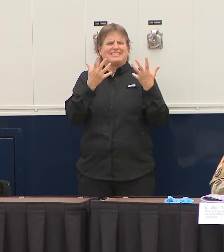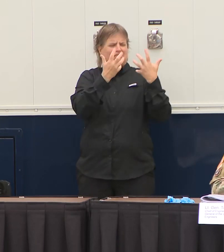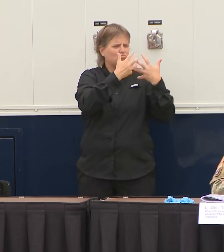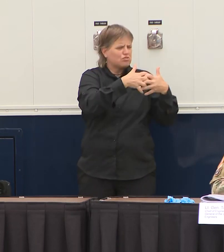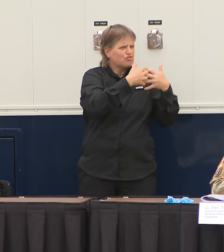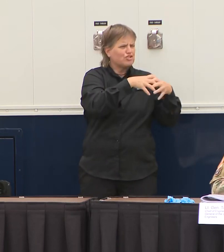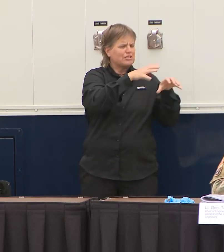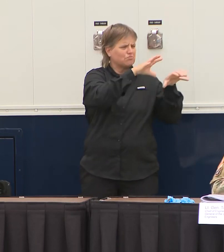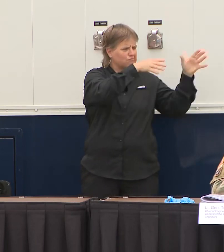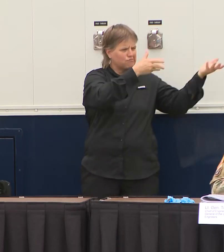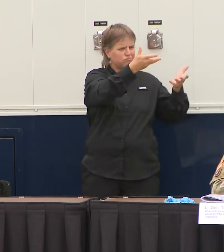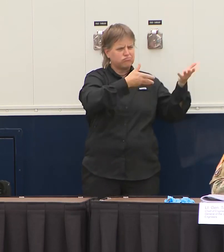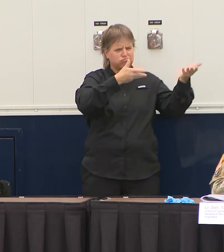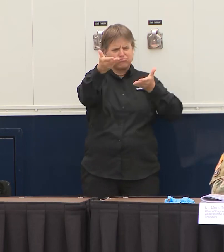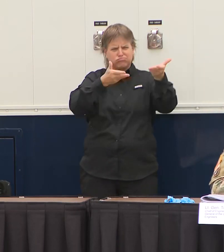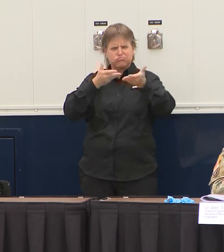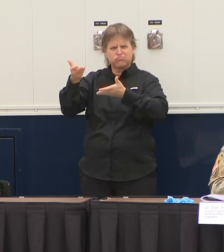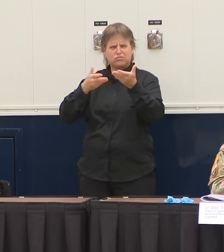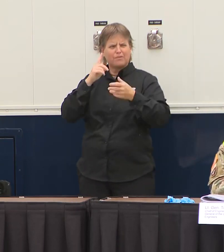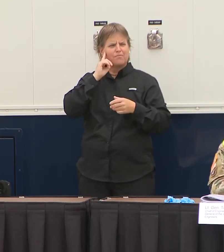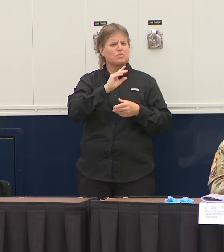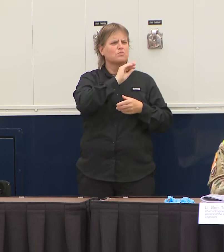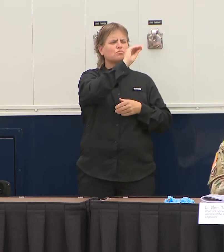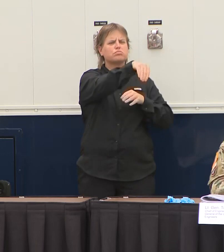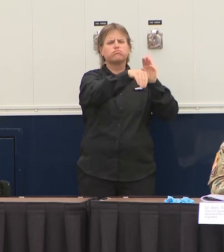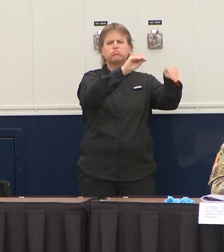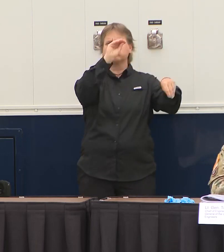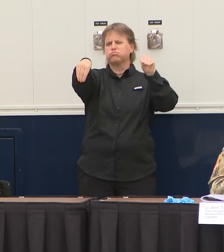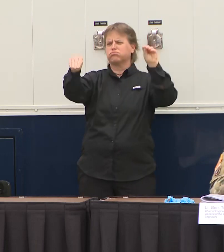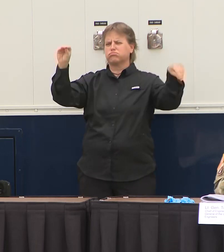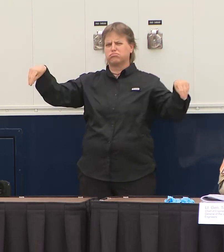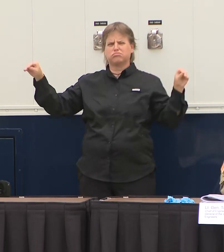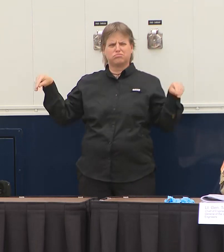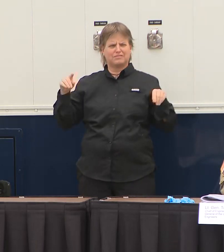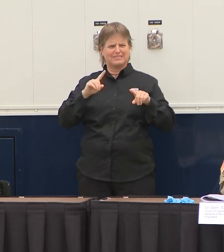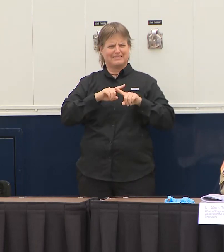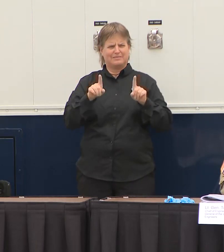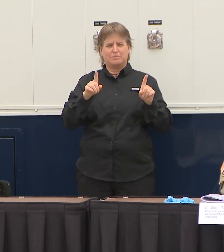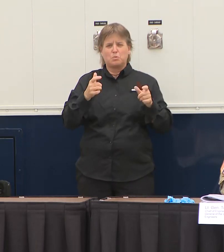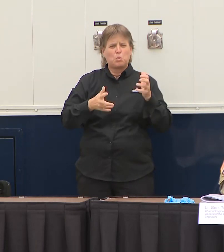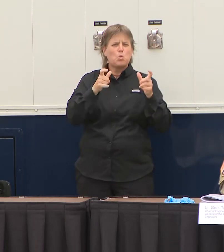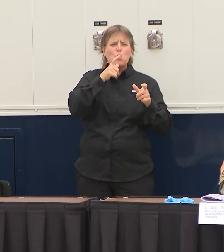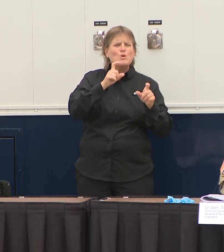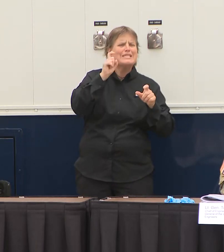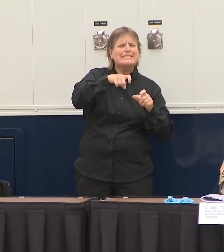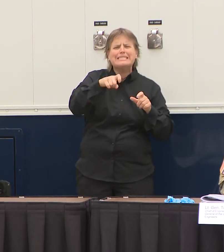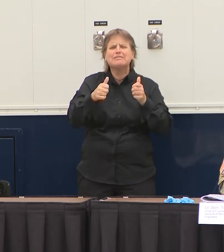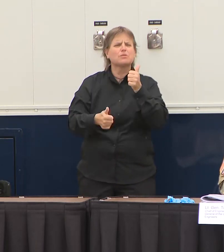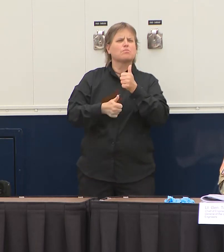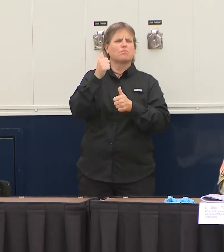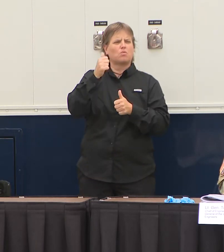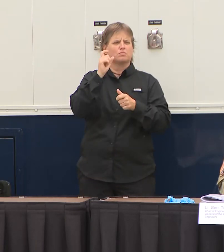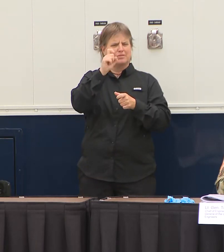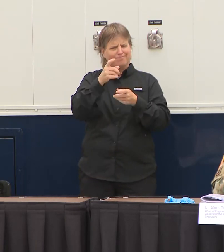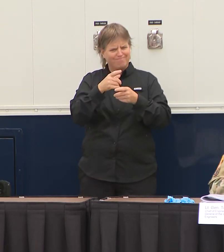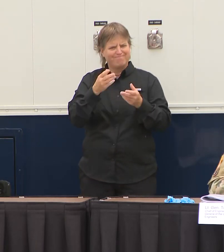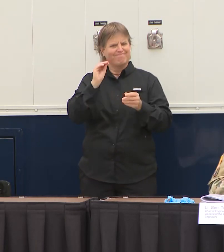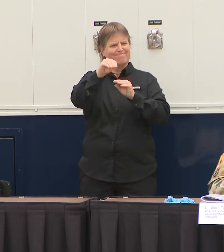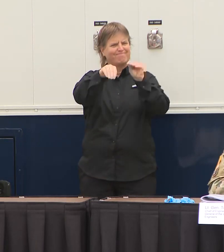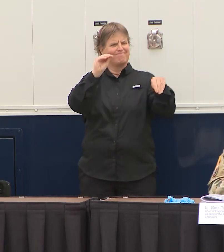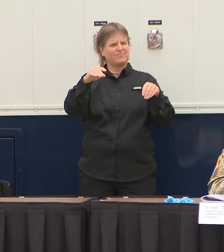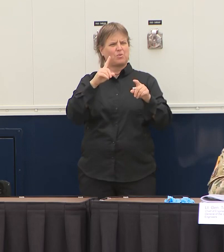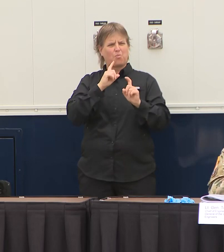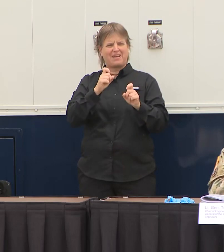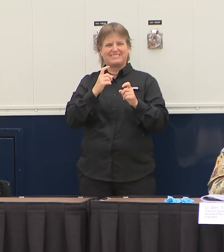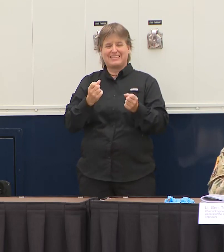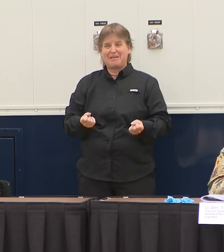strategically in areas where you have a lot of cases but I've also ordered them to create mobile